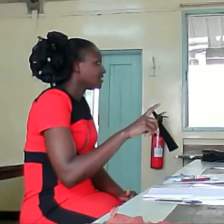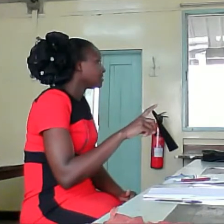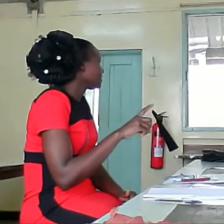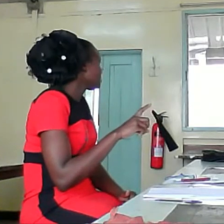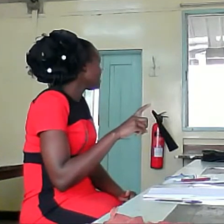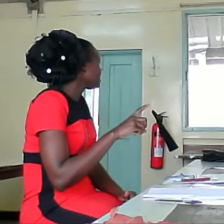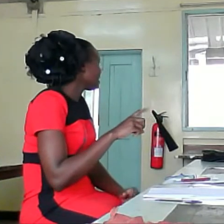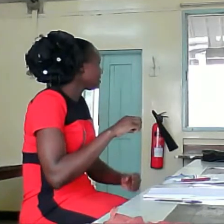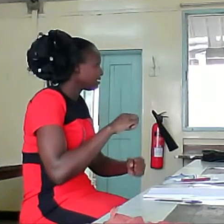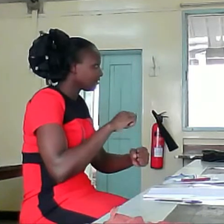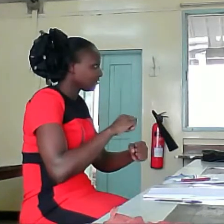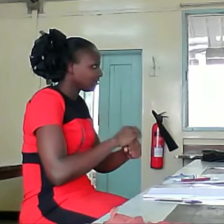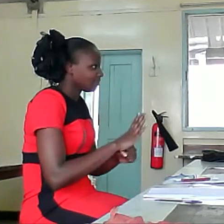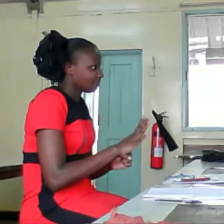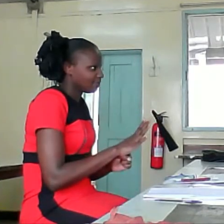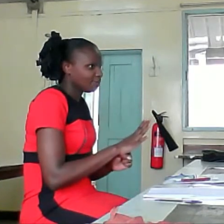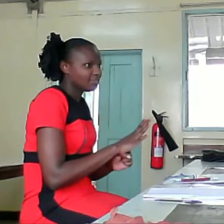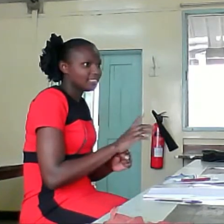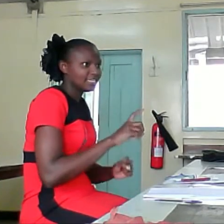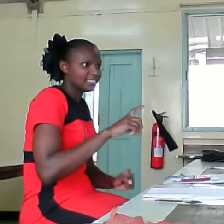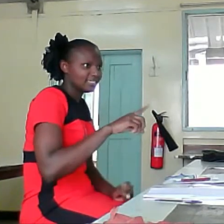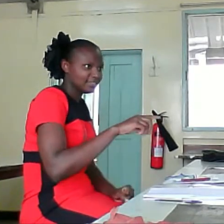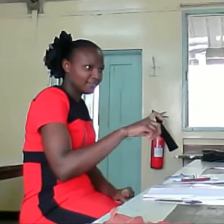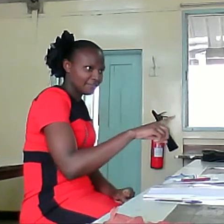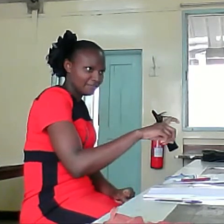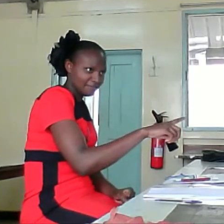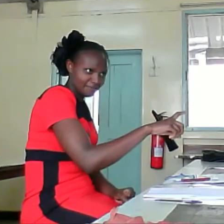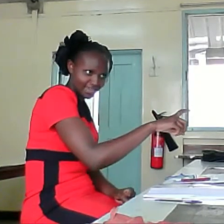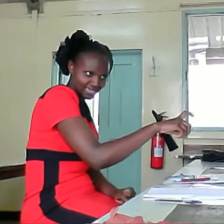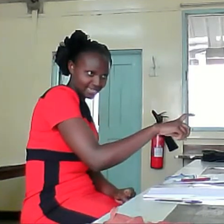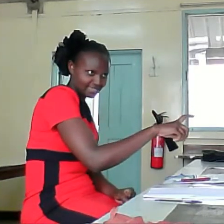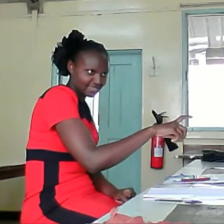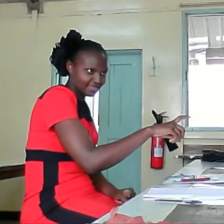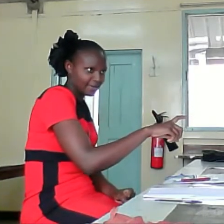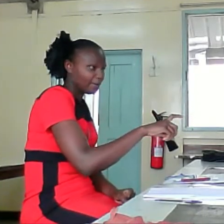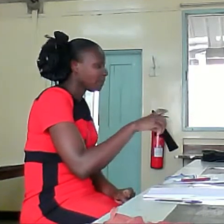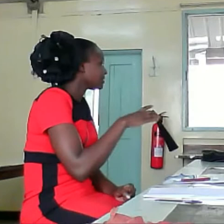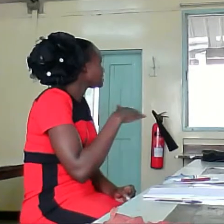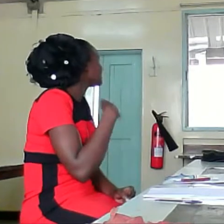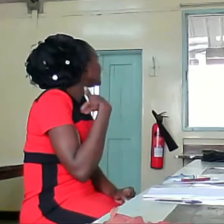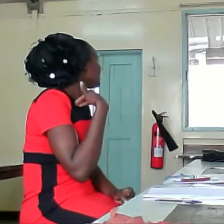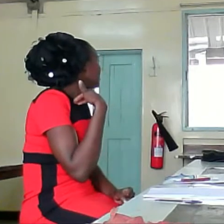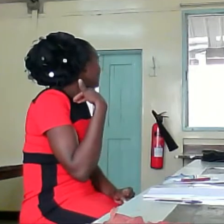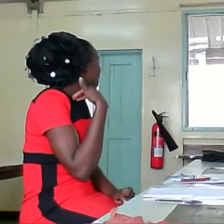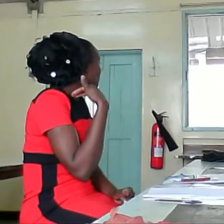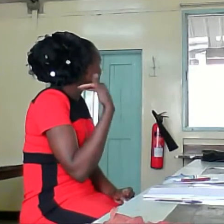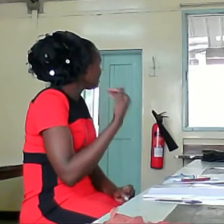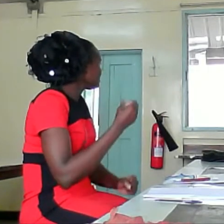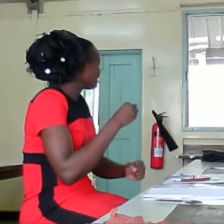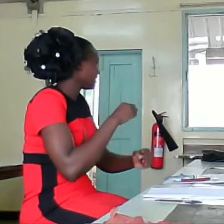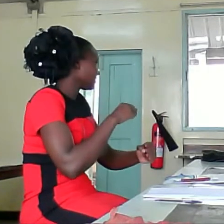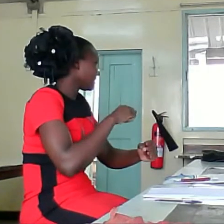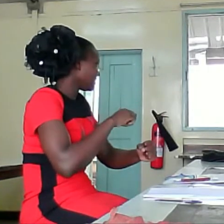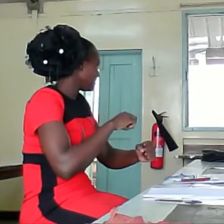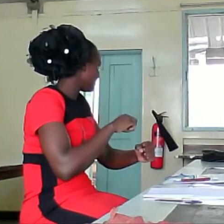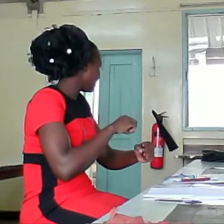Some will say COVID-19, virus. But commonly, say this,